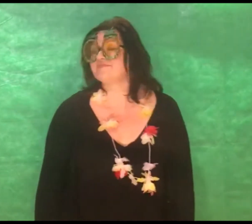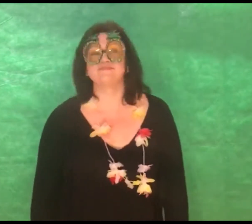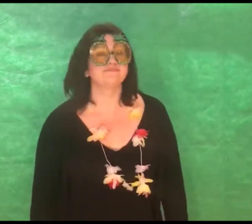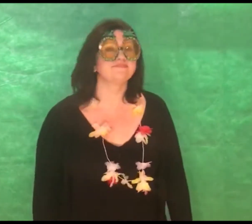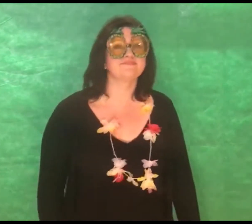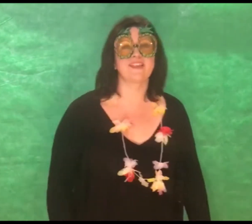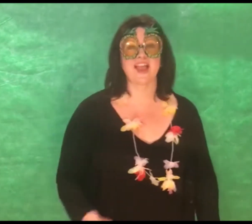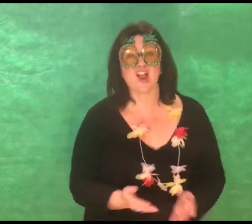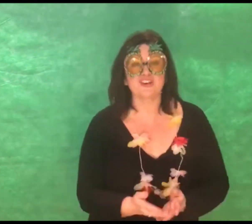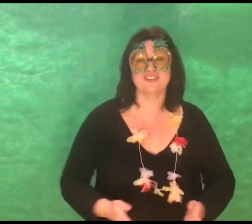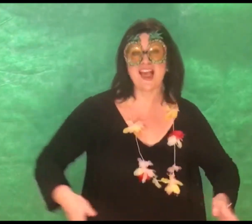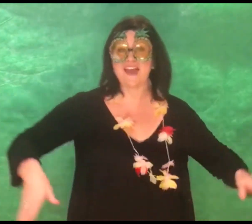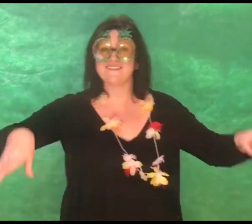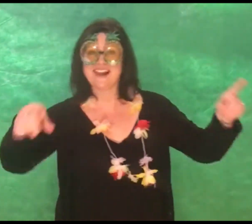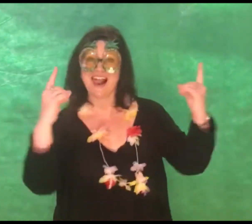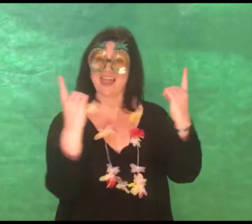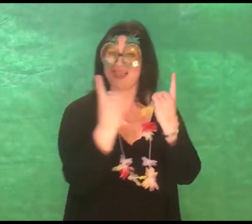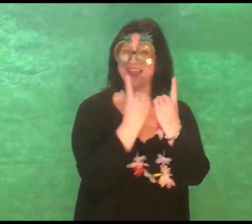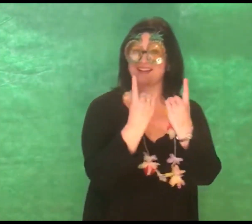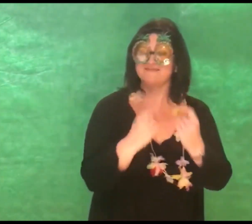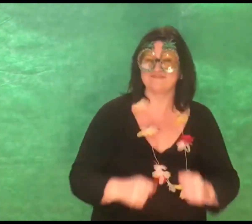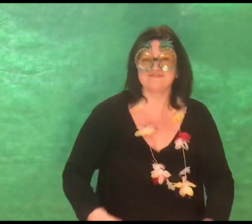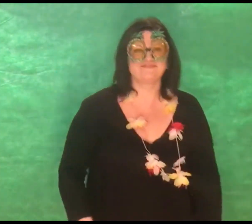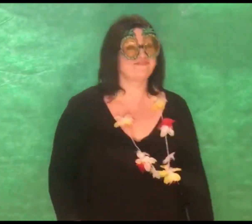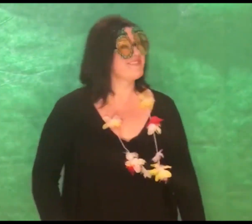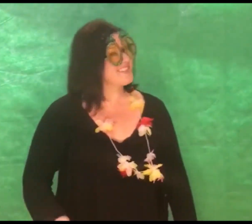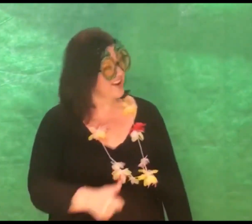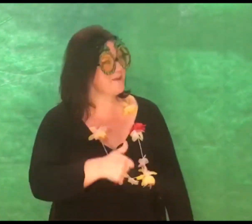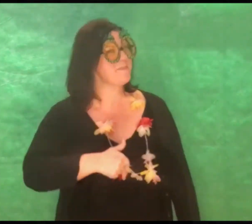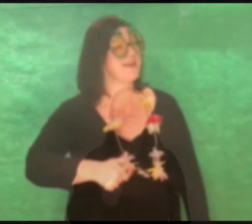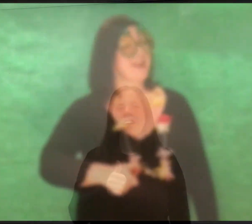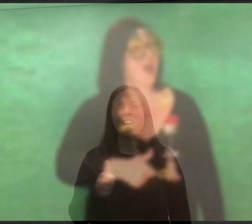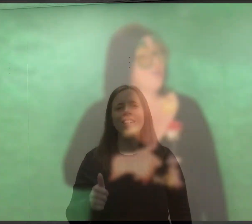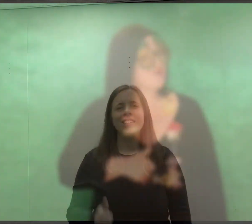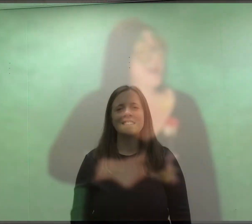Cause every little thing gonna be alright